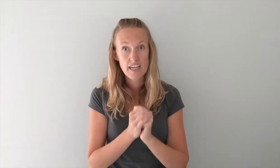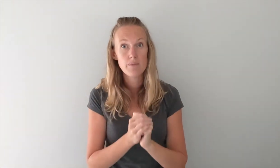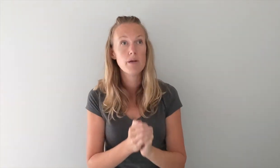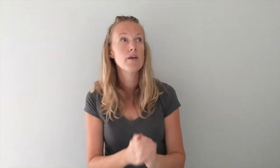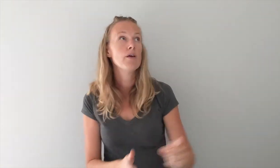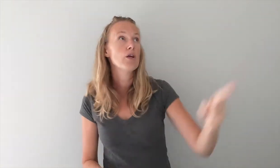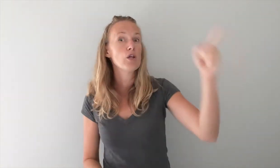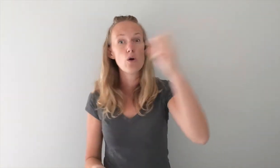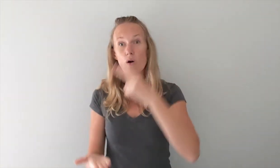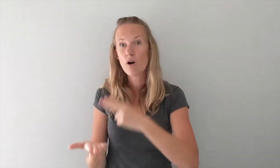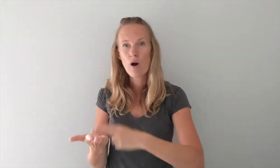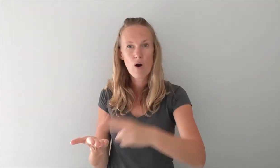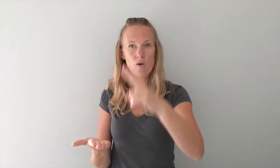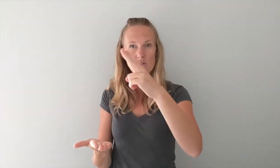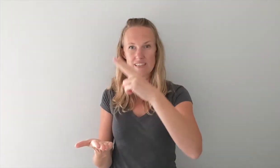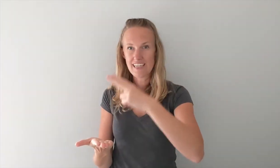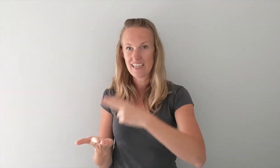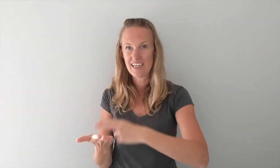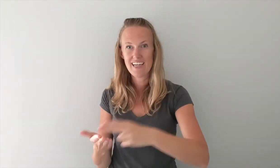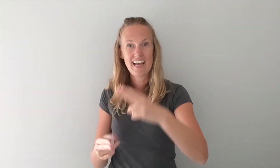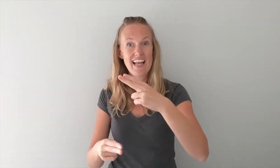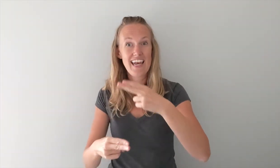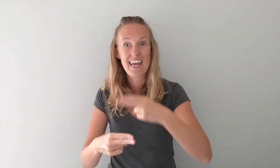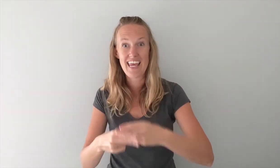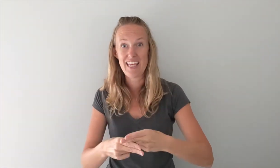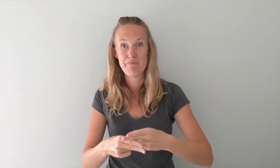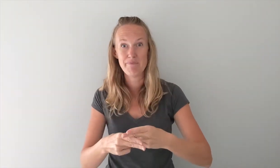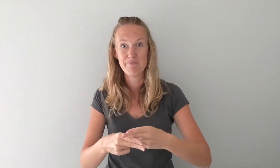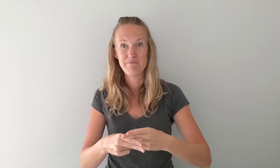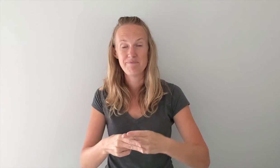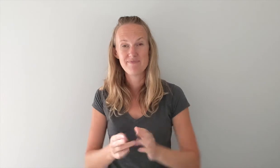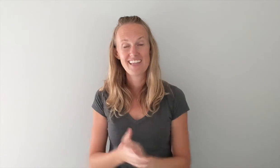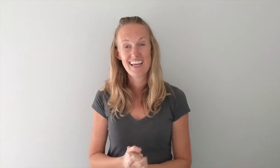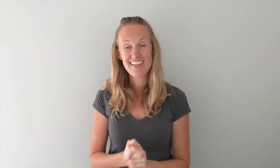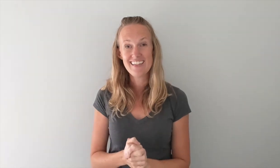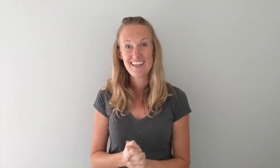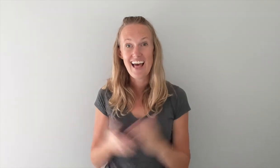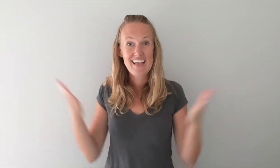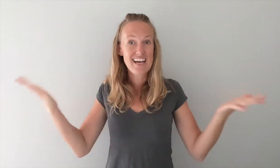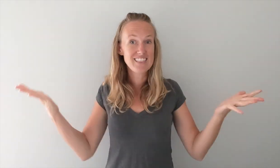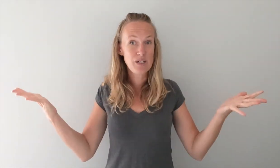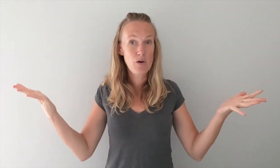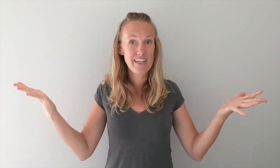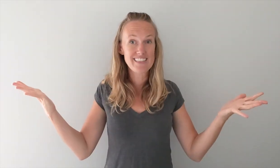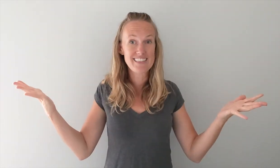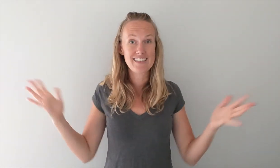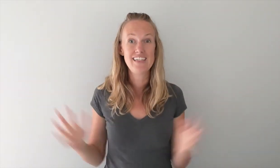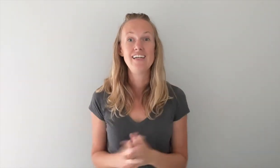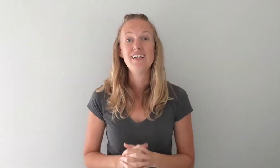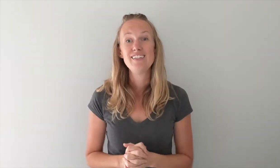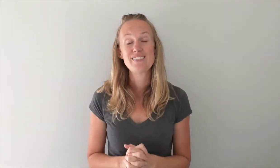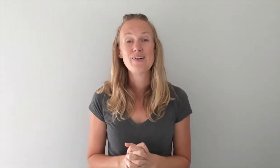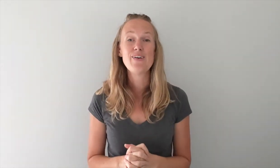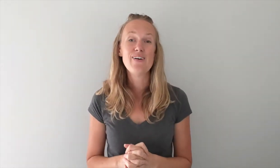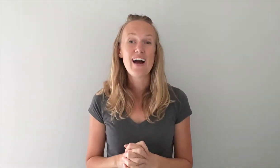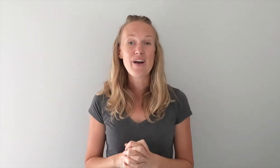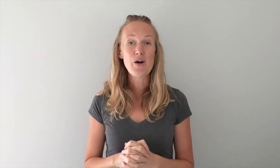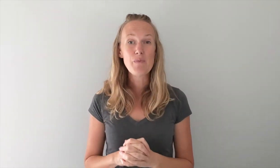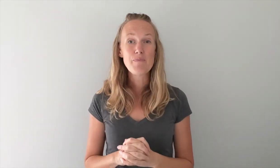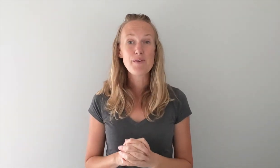your holy name okay and that's the chorus so I hope you